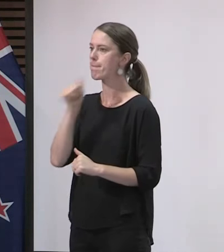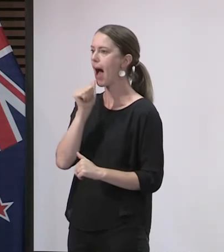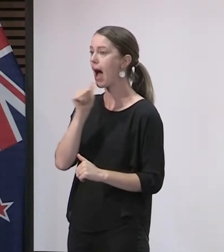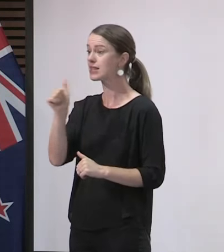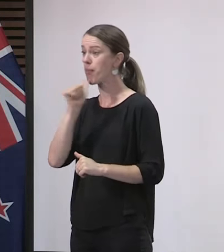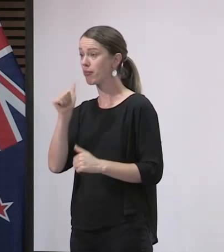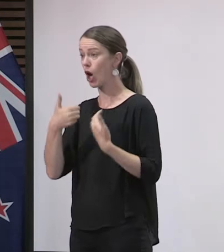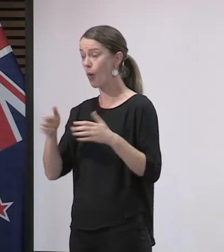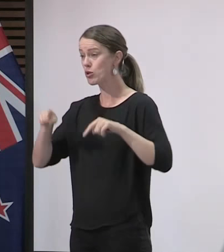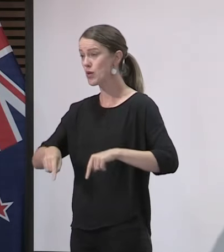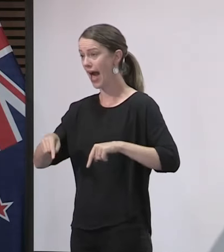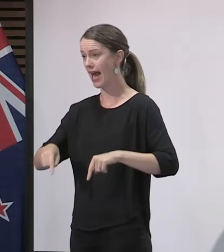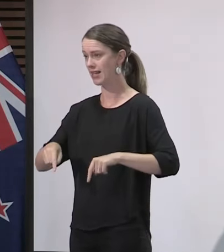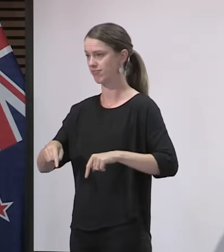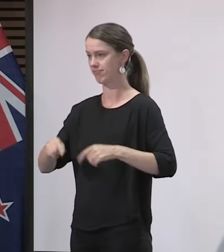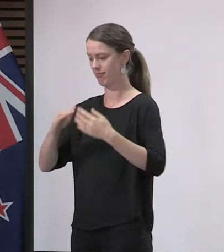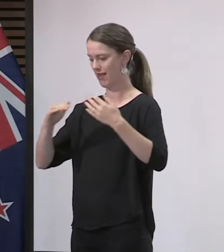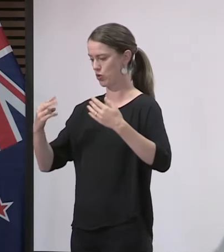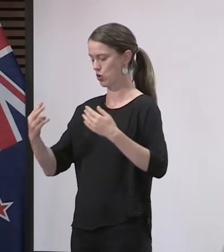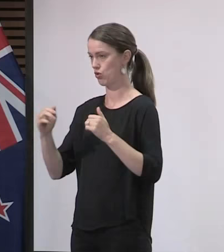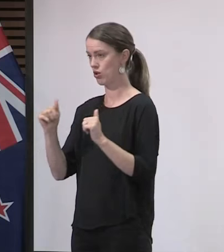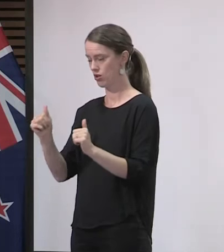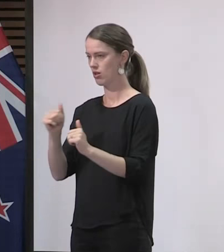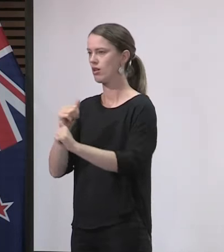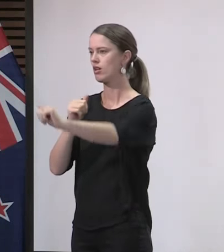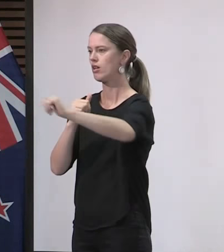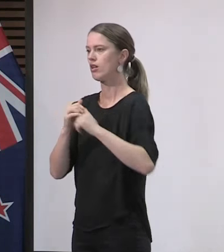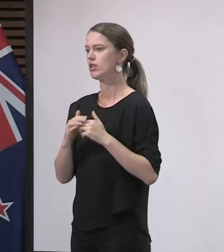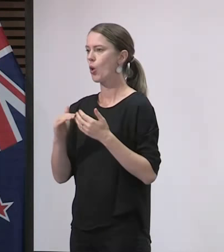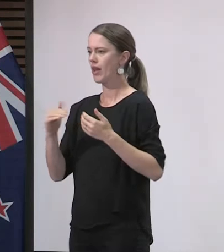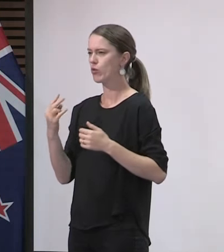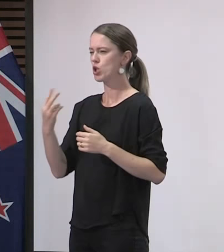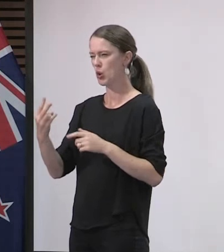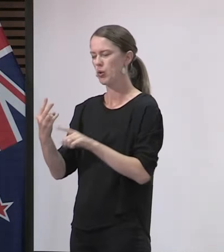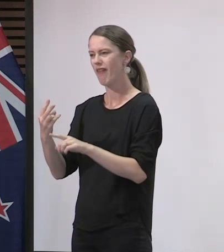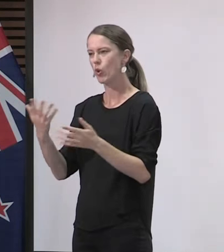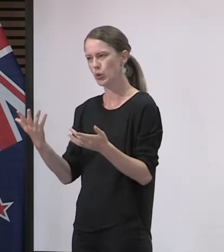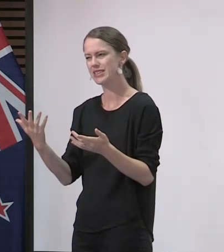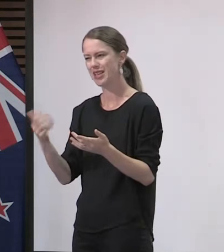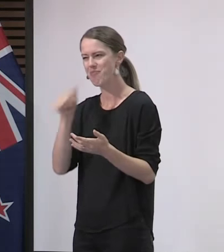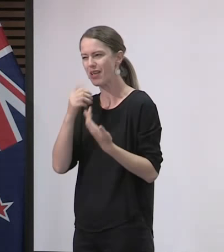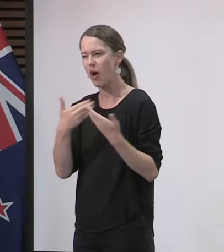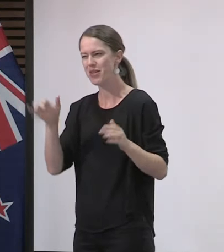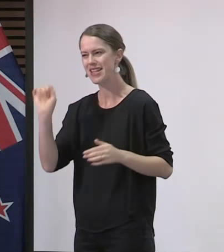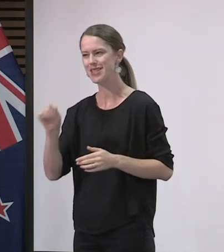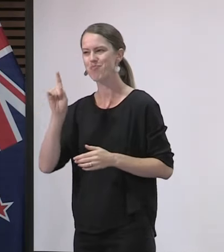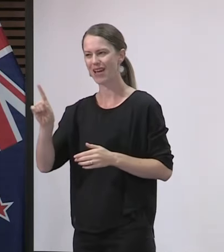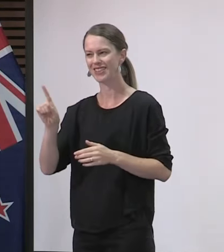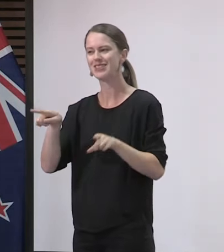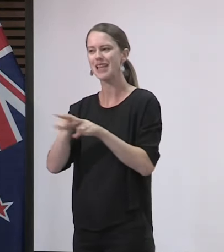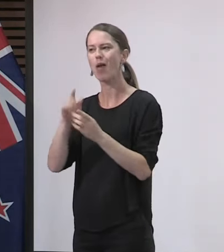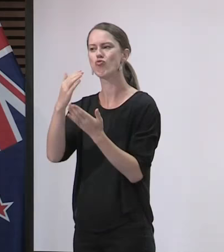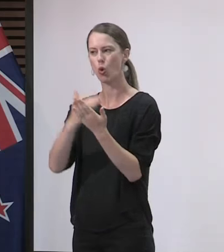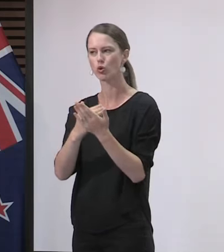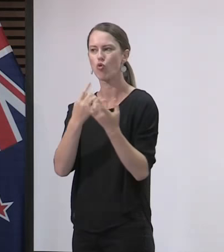today under Alert Level 2. Mind you, while we remain in Alert Level 2, they do so under the same requirements